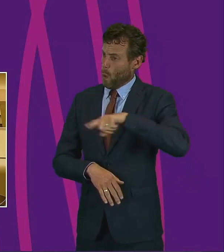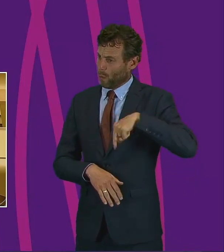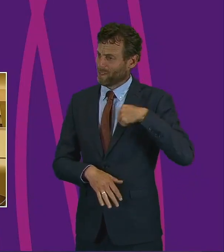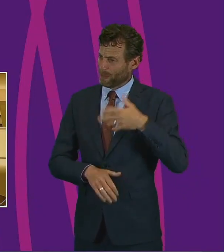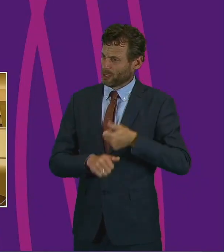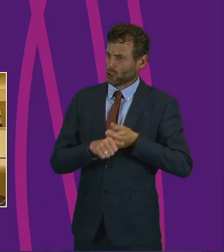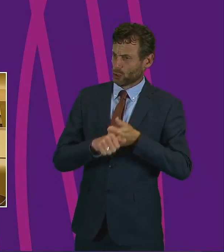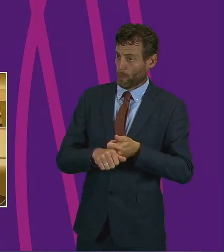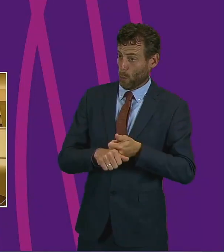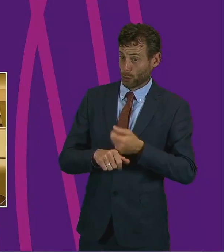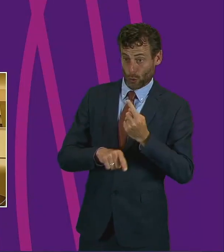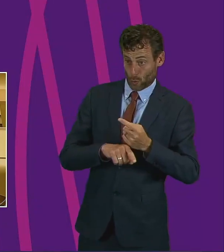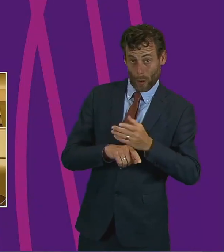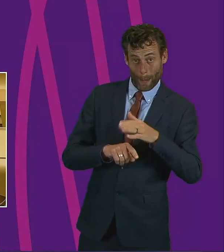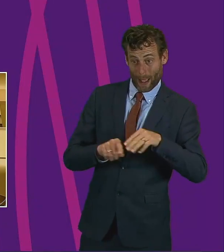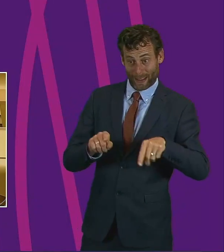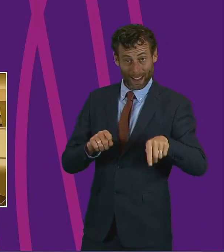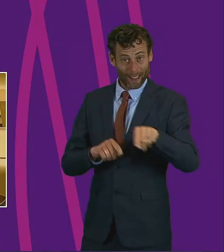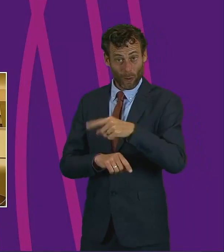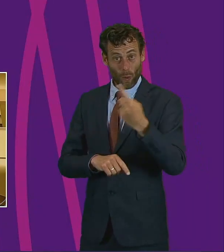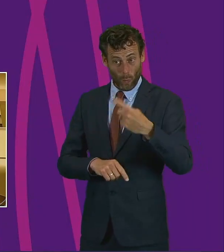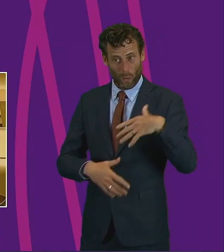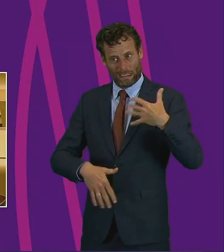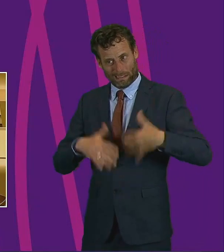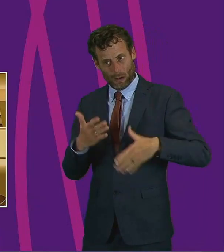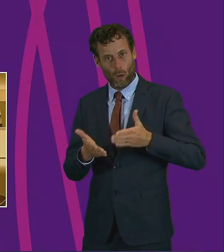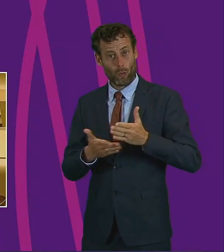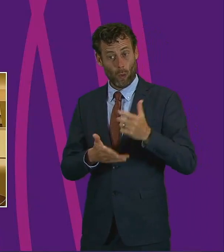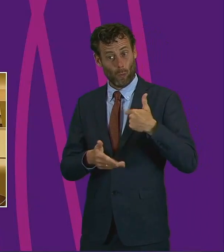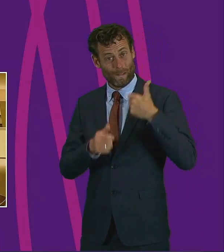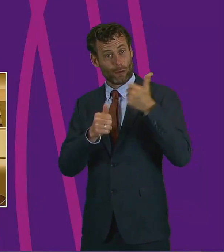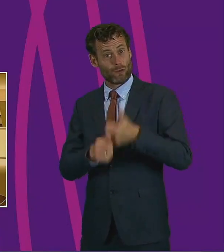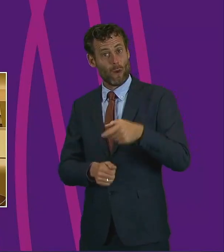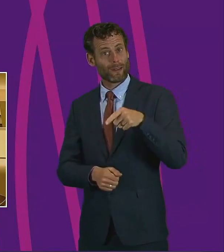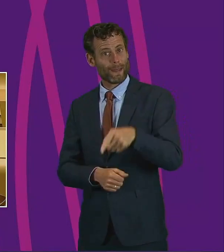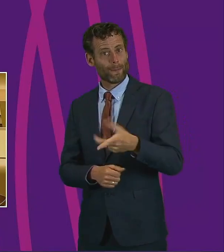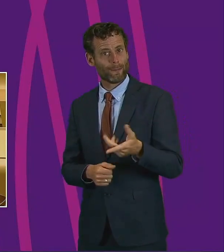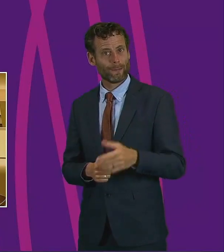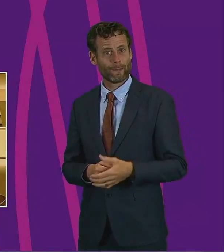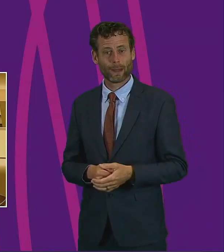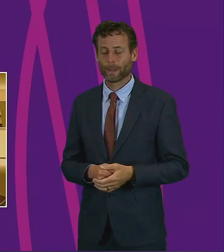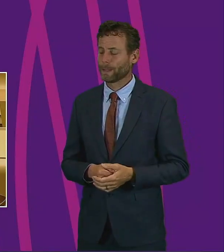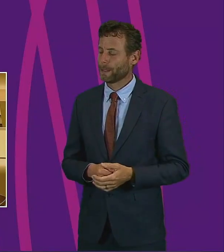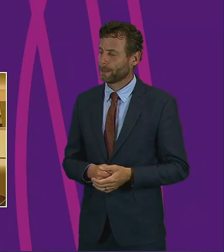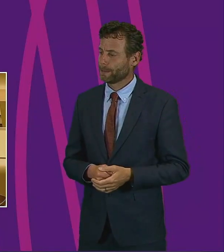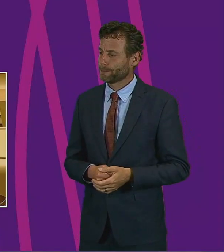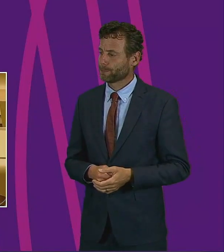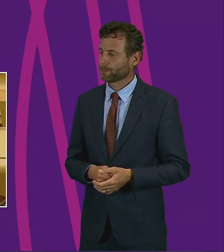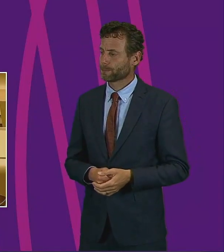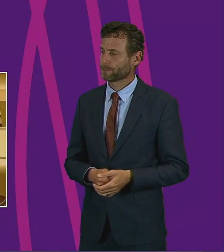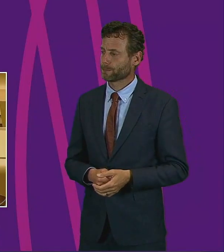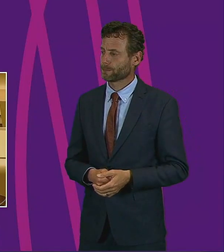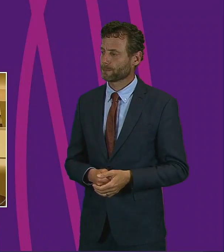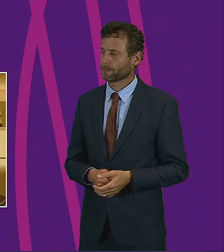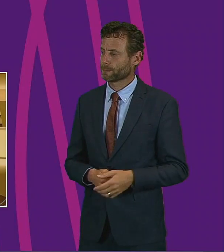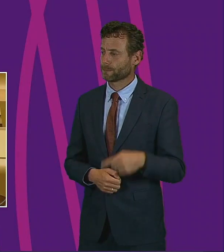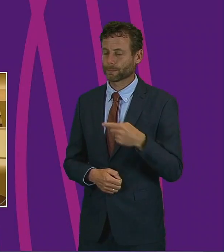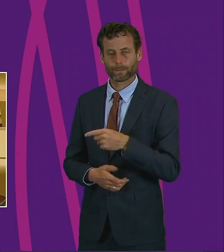very communities that we have been talking about all afternoon, and it has been unable to make sure that the report has